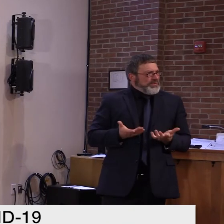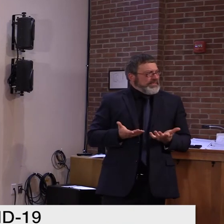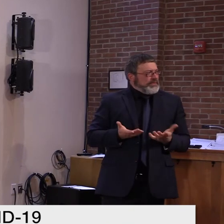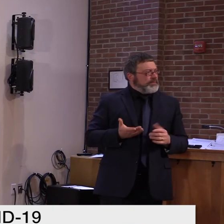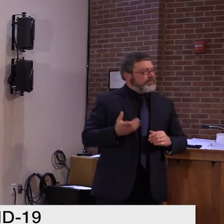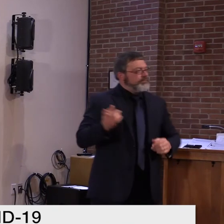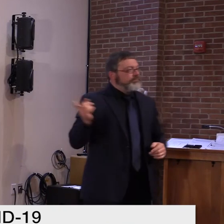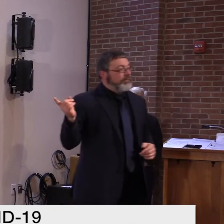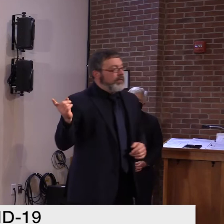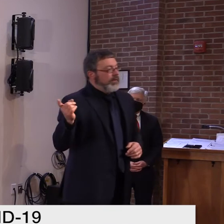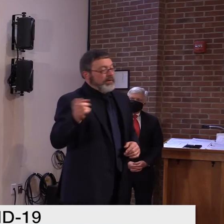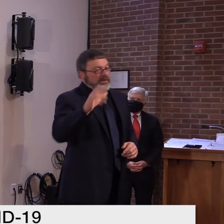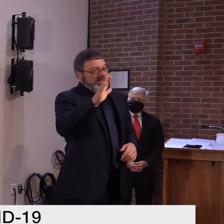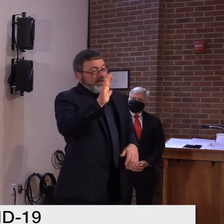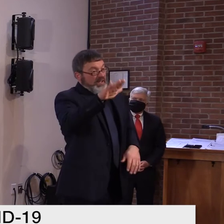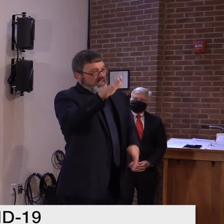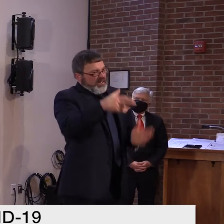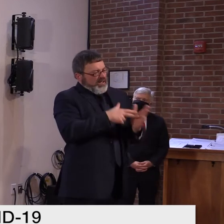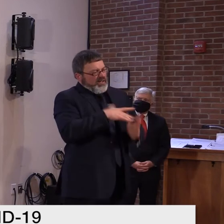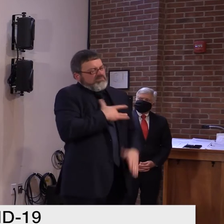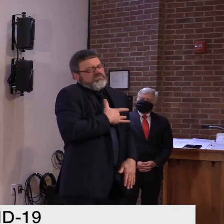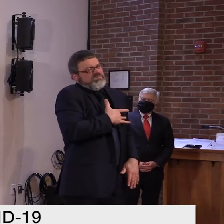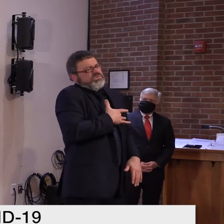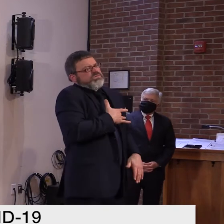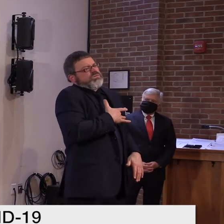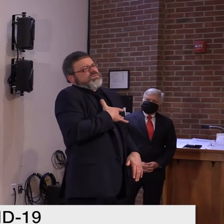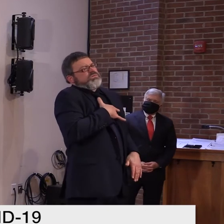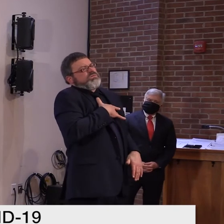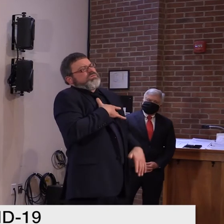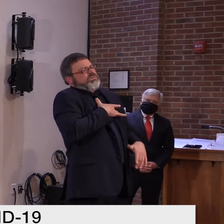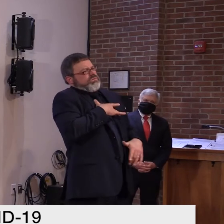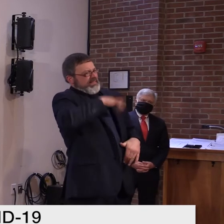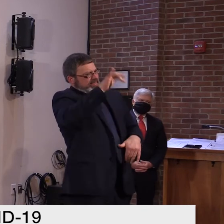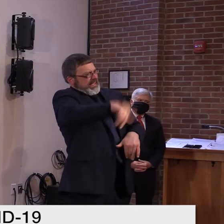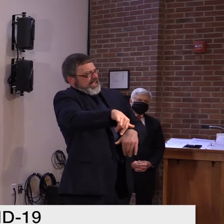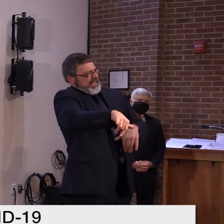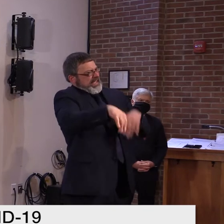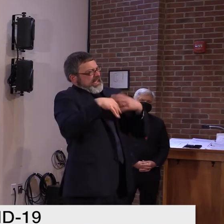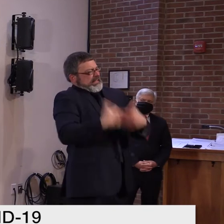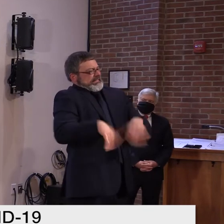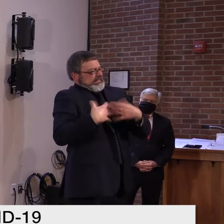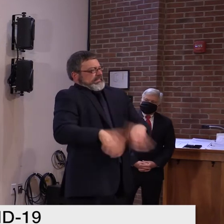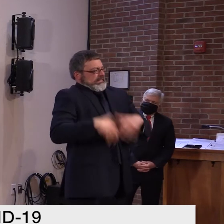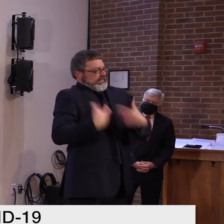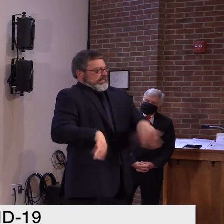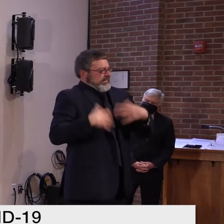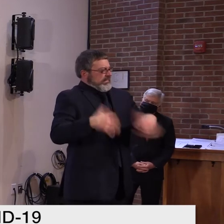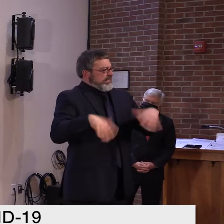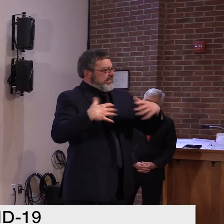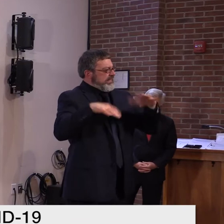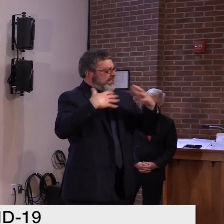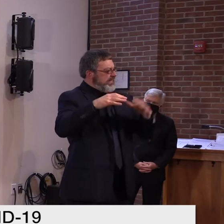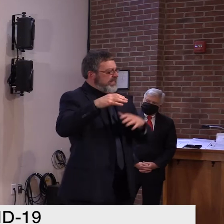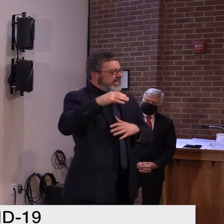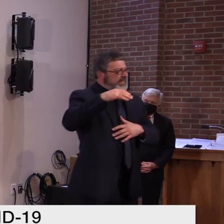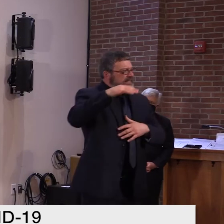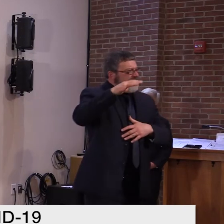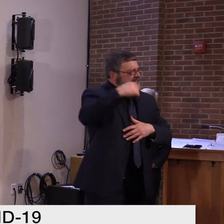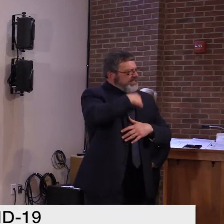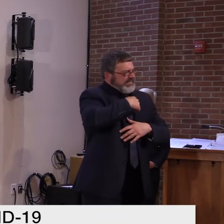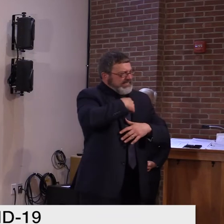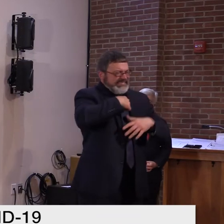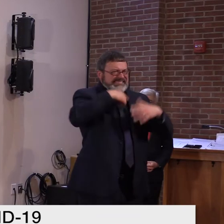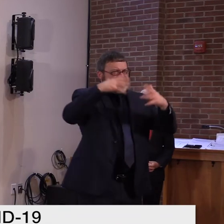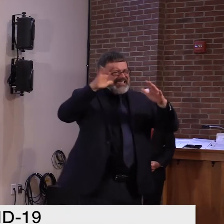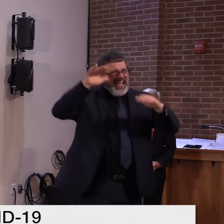And that's why I keep saying we need to provide some relief if if they need to shut down during this. And we're asking bars